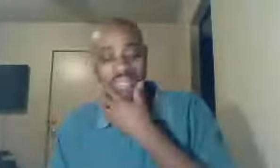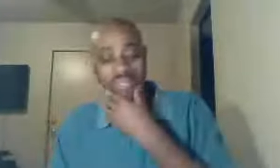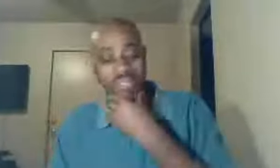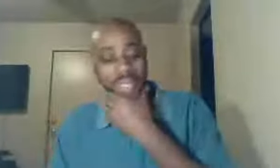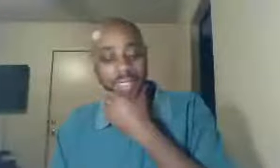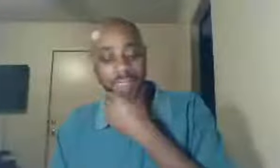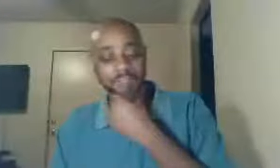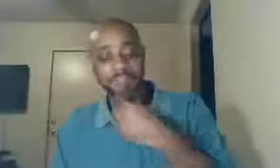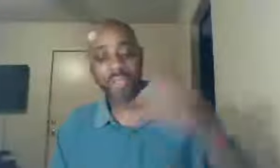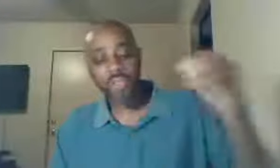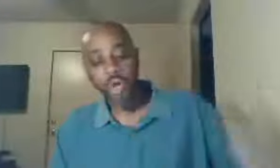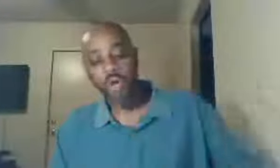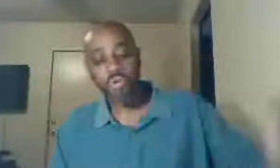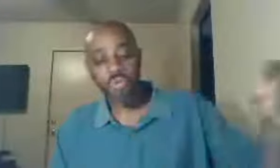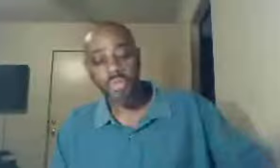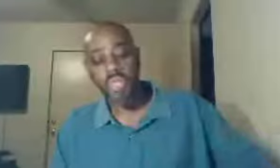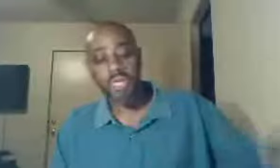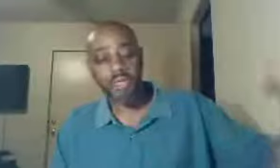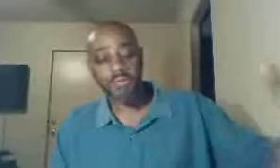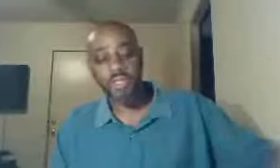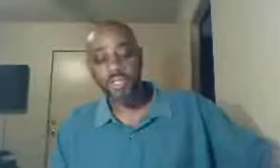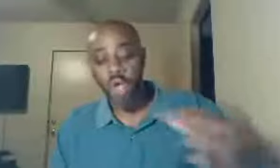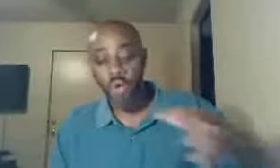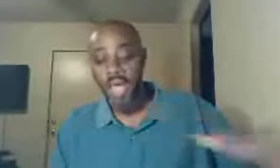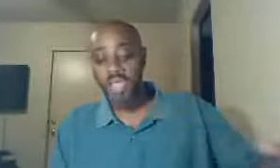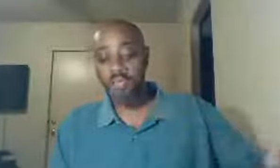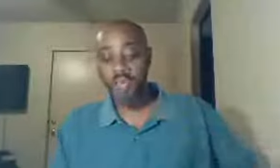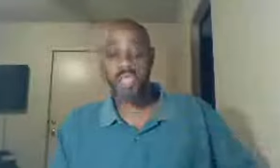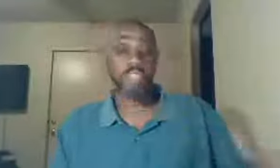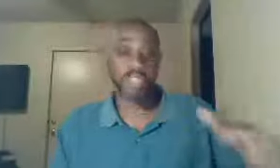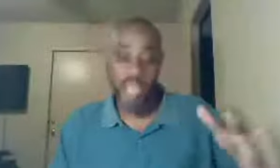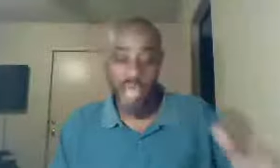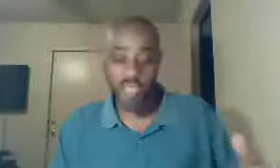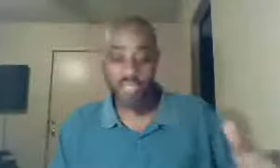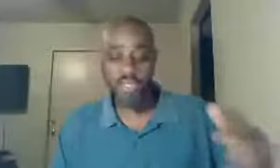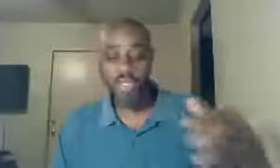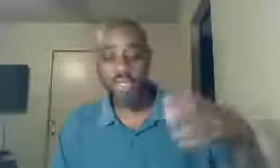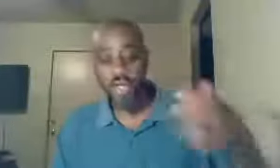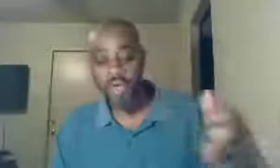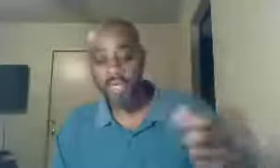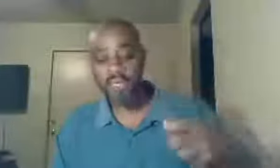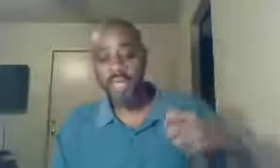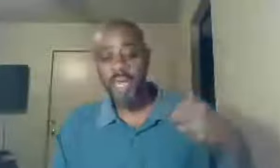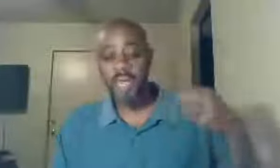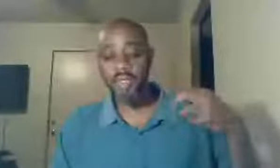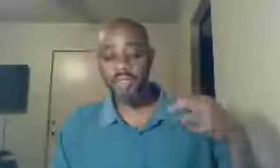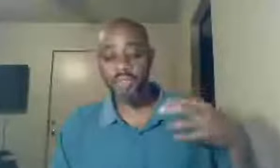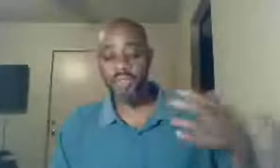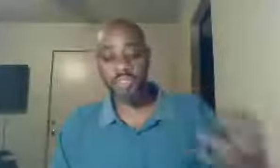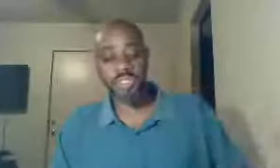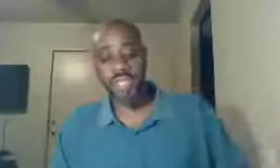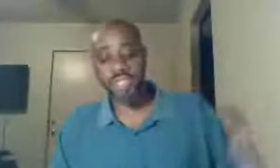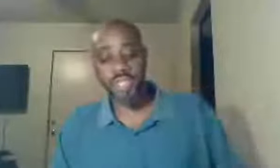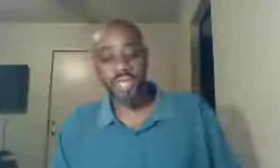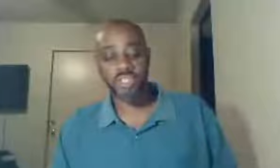understand it, those who give, no aspiration, to higher learning, and university education,